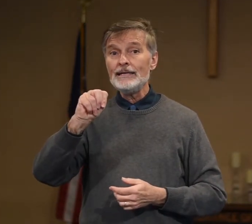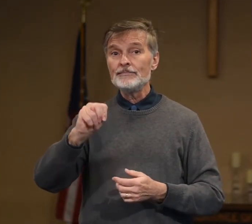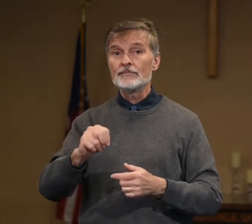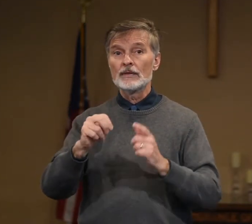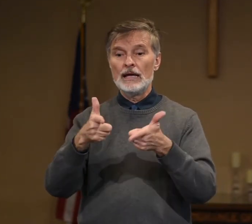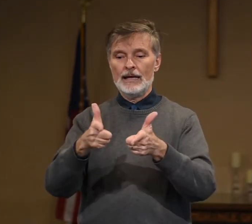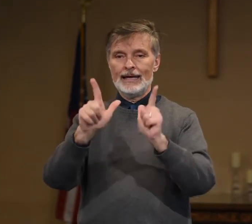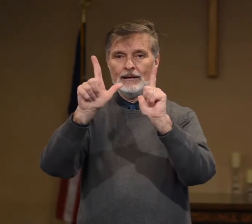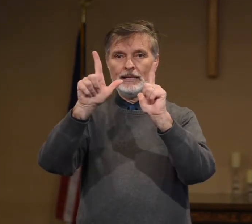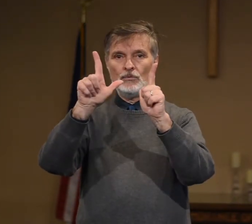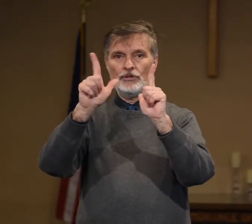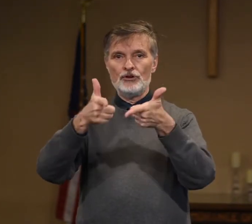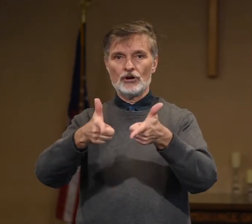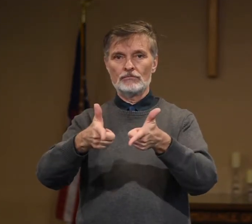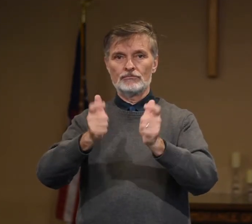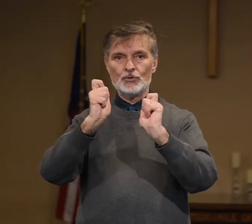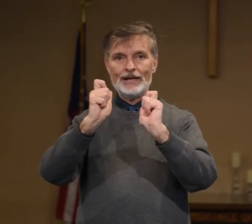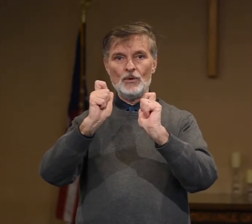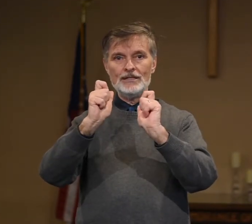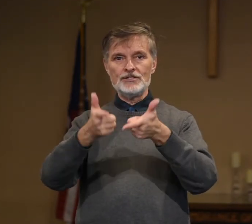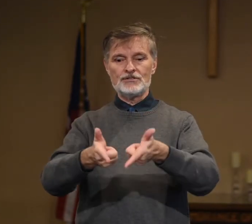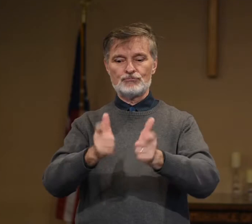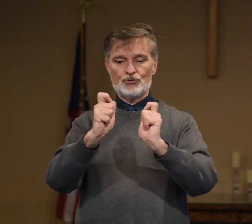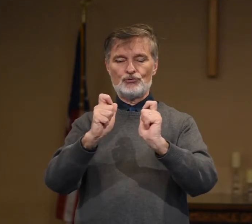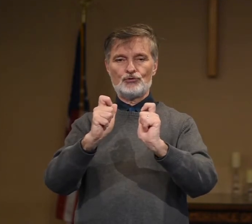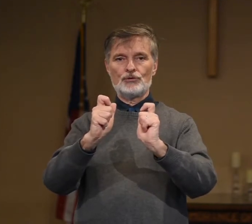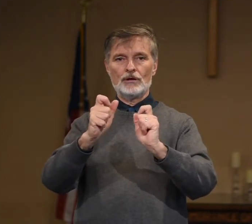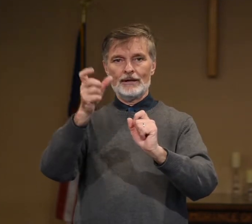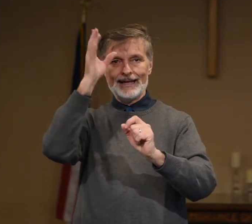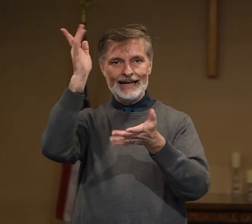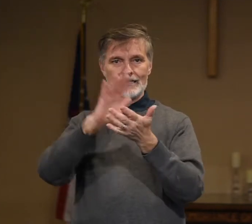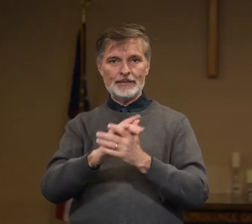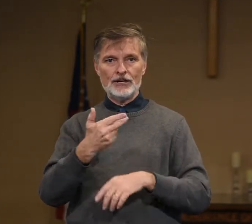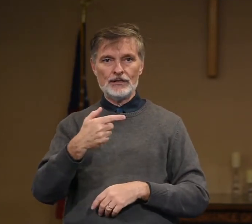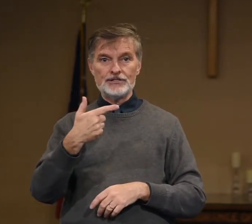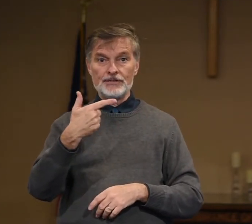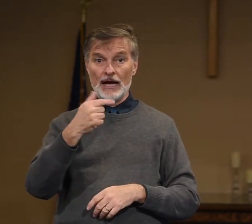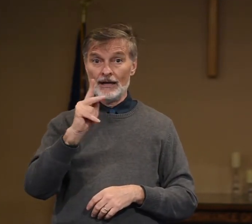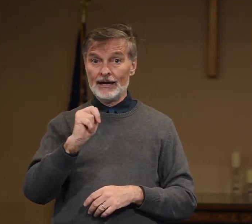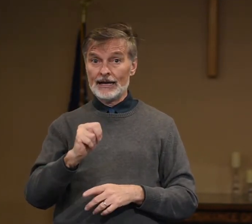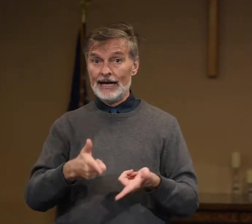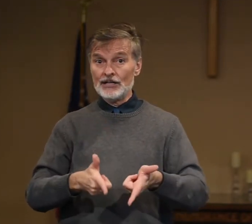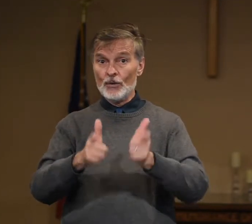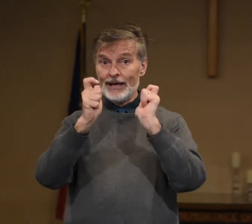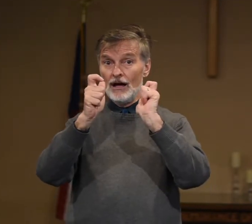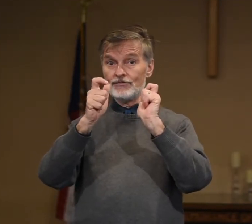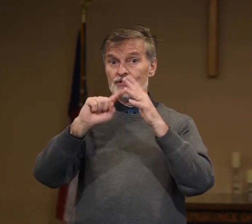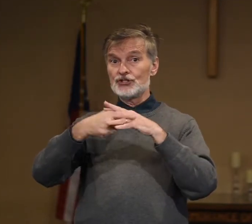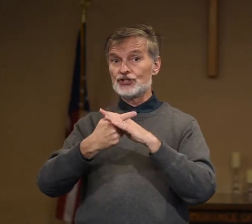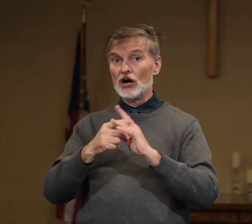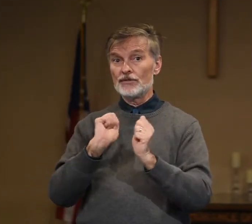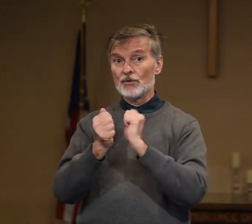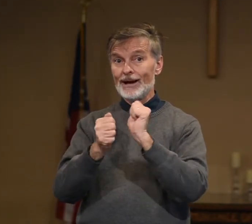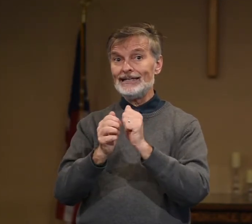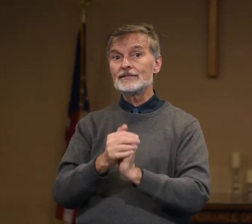can be with your 21s. The concept here is the gun going off to start the race.